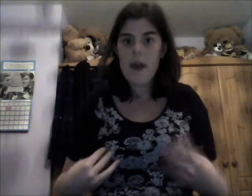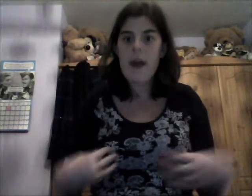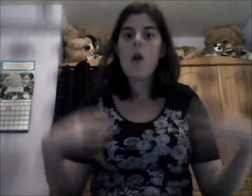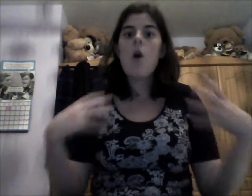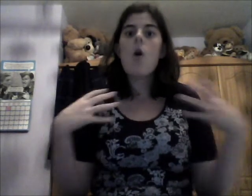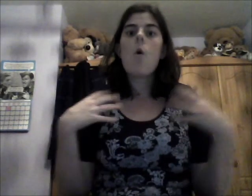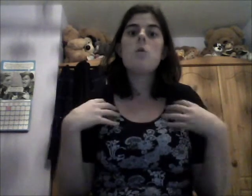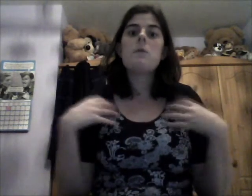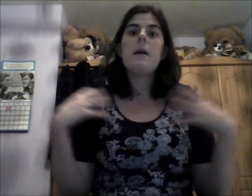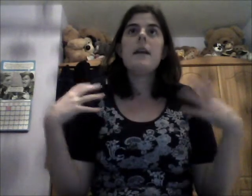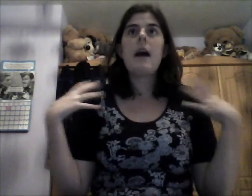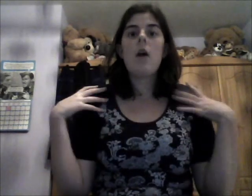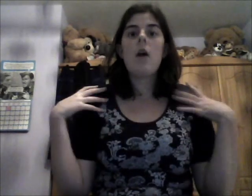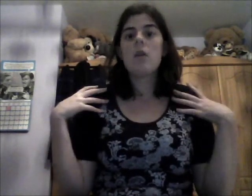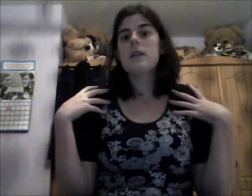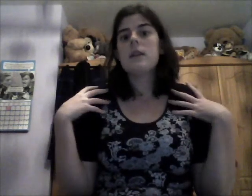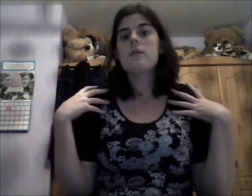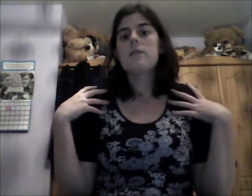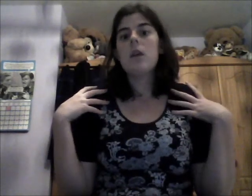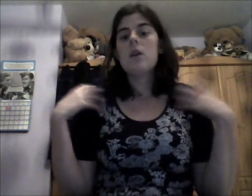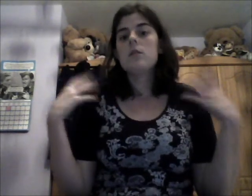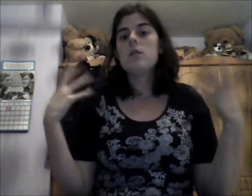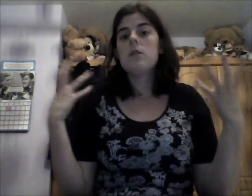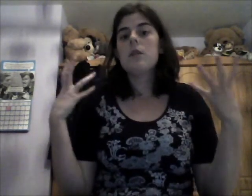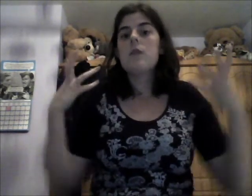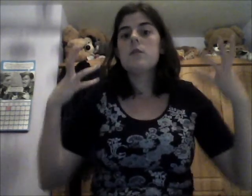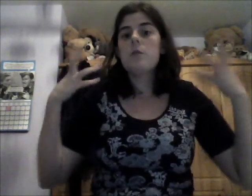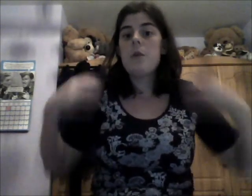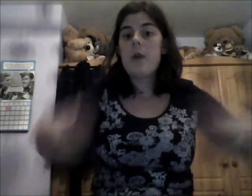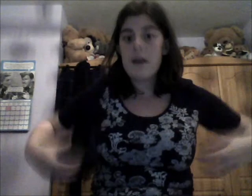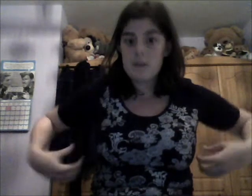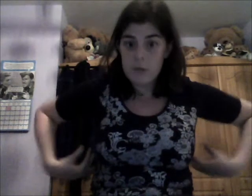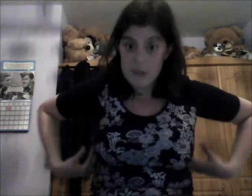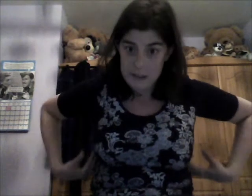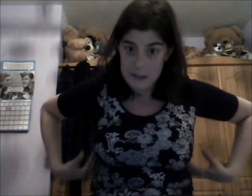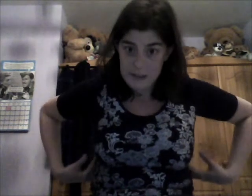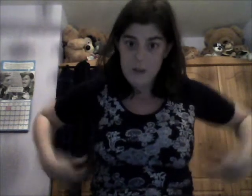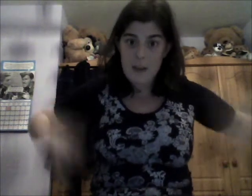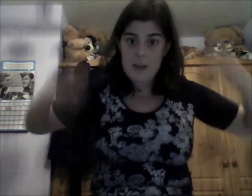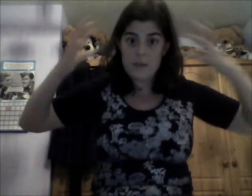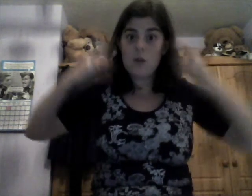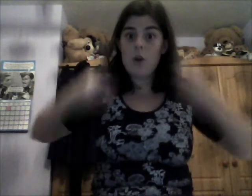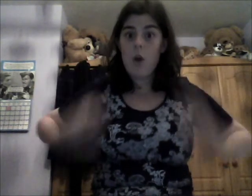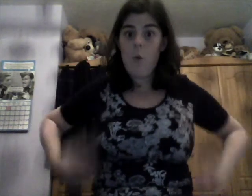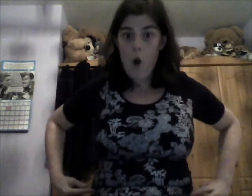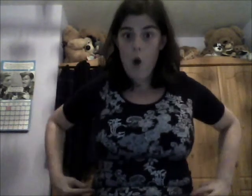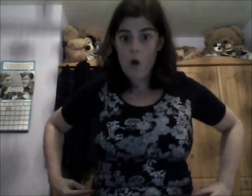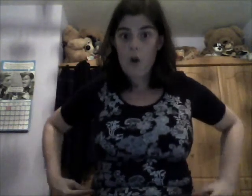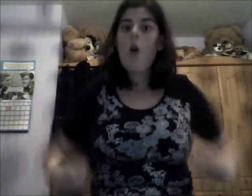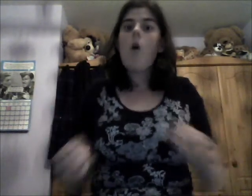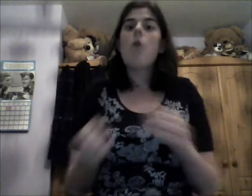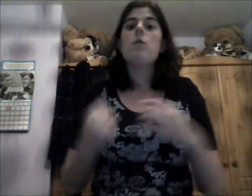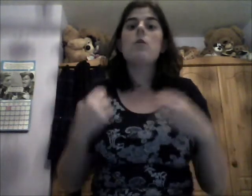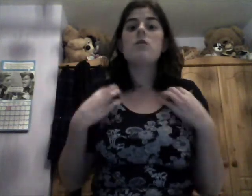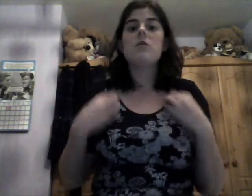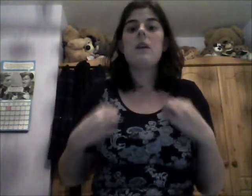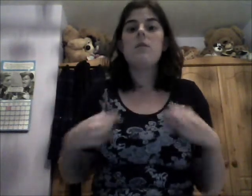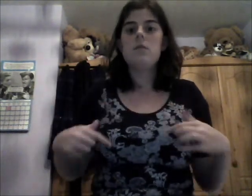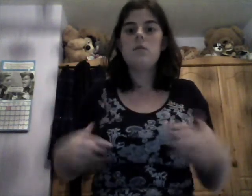or depending how long it is. So you could have someone who has really, really long hair, so you could go, or you could just know